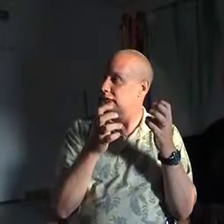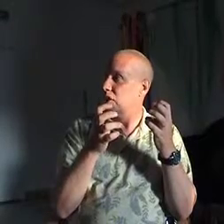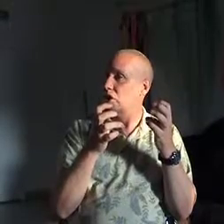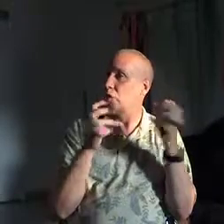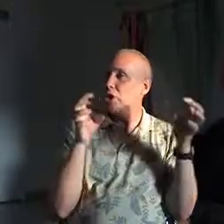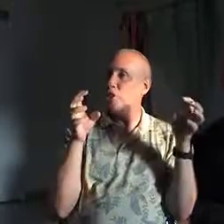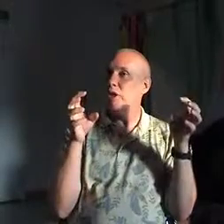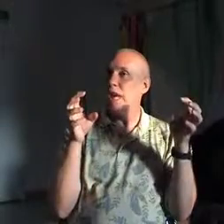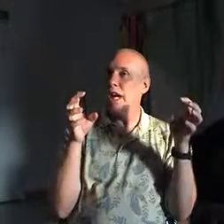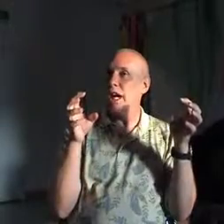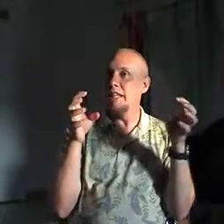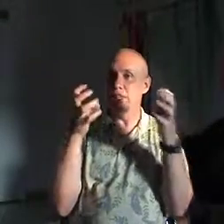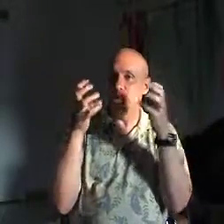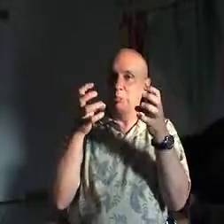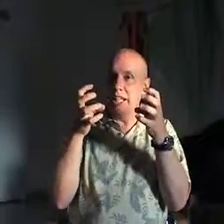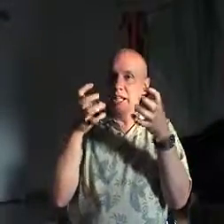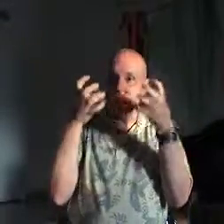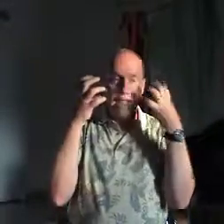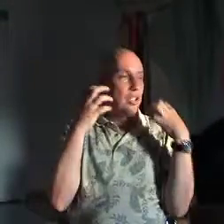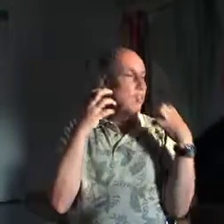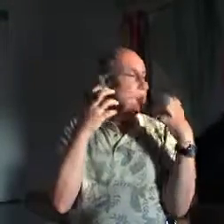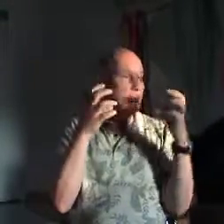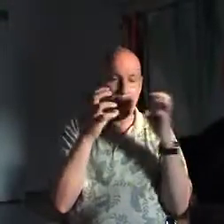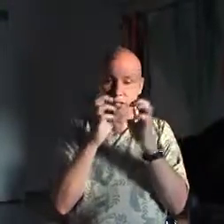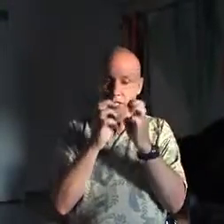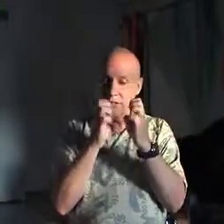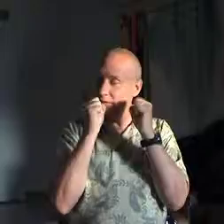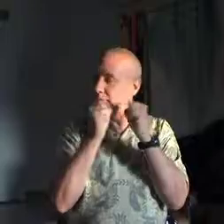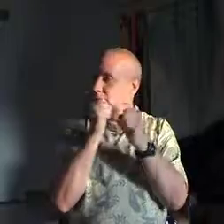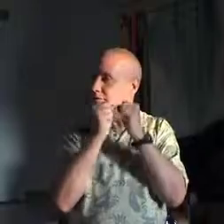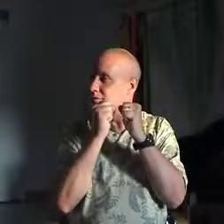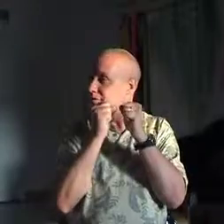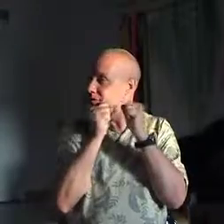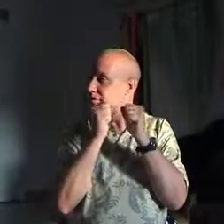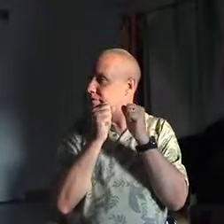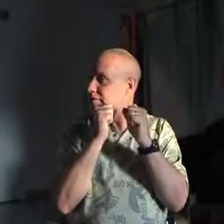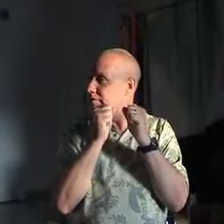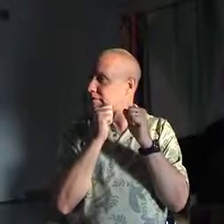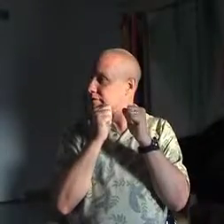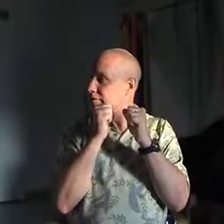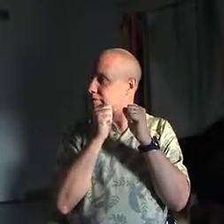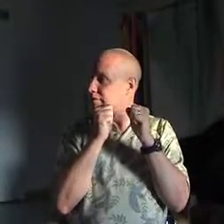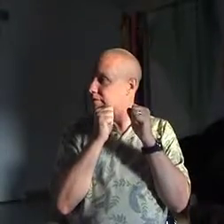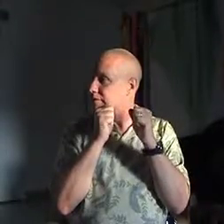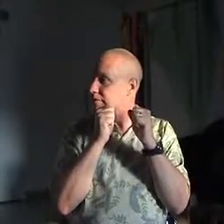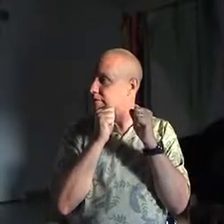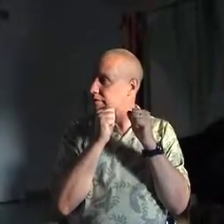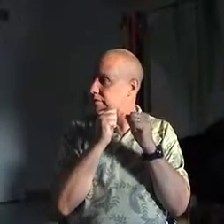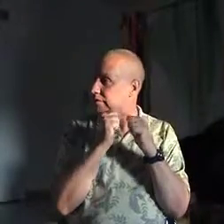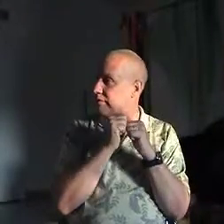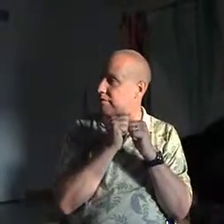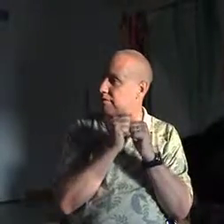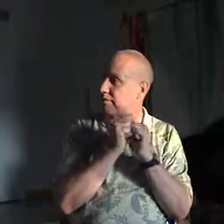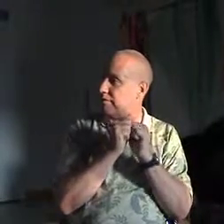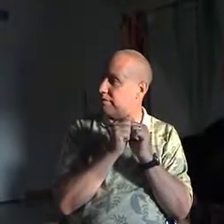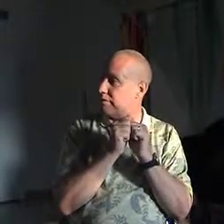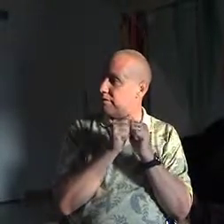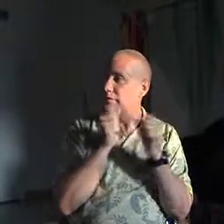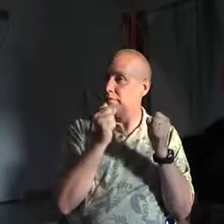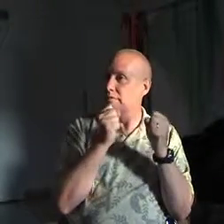So when you deny the split in your own mind, So when you deny the split in your own